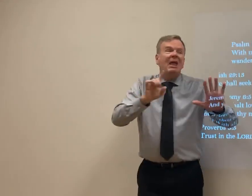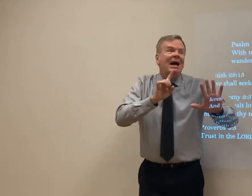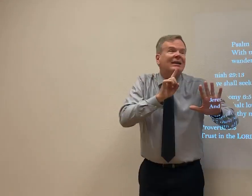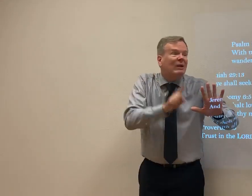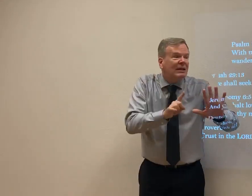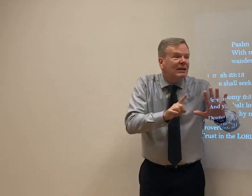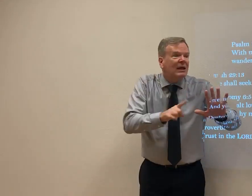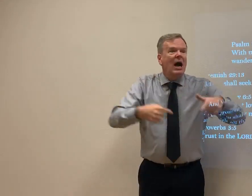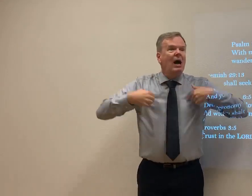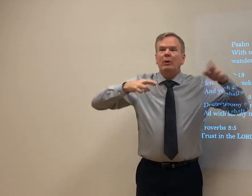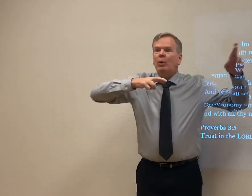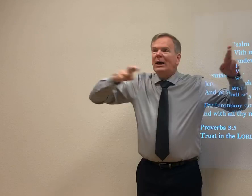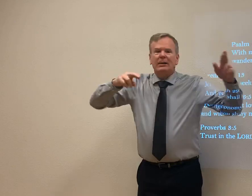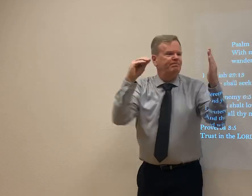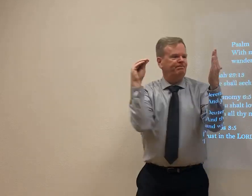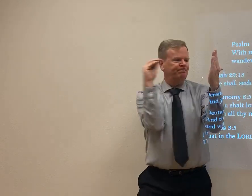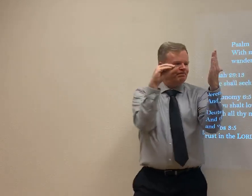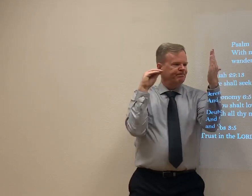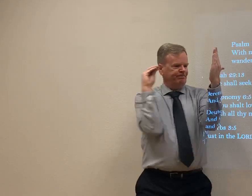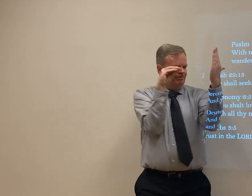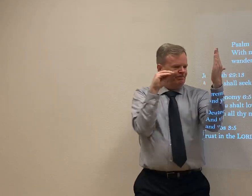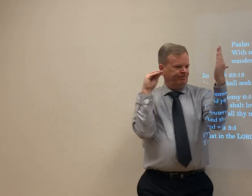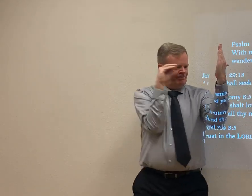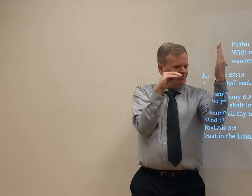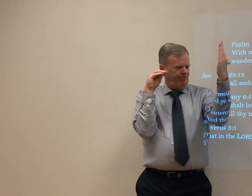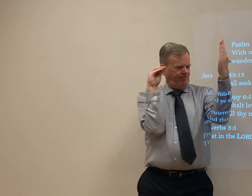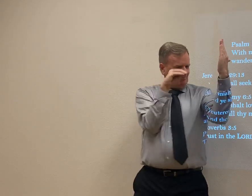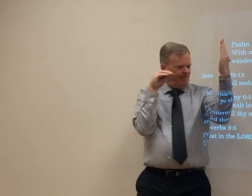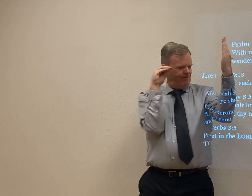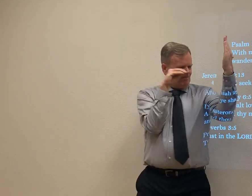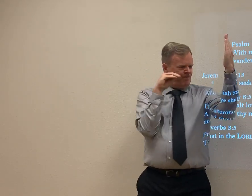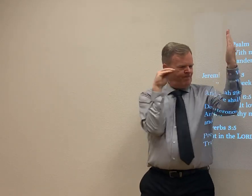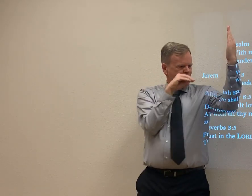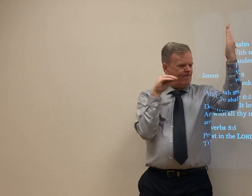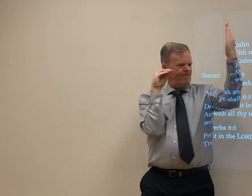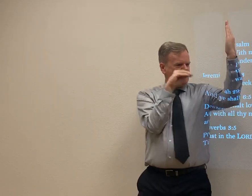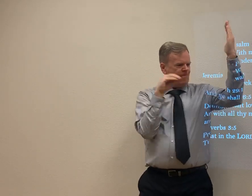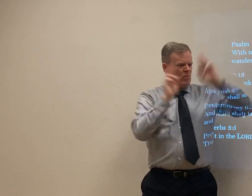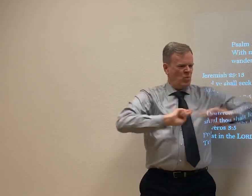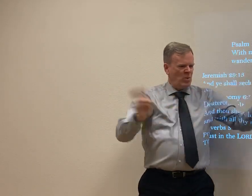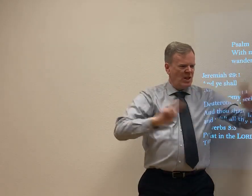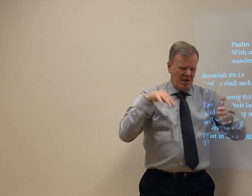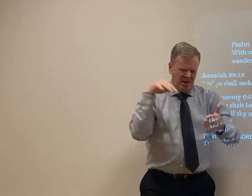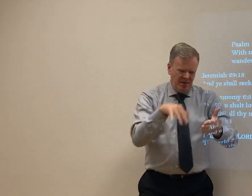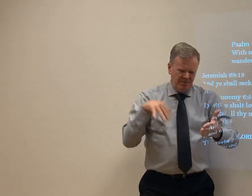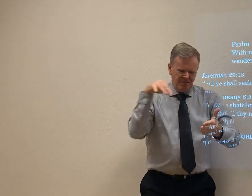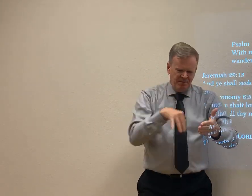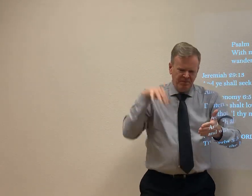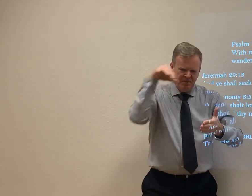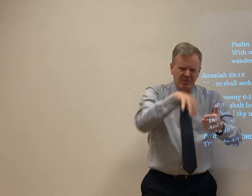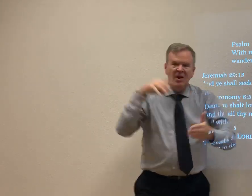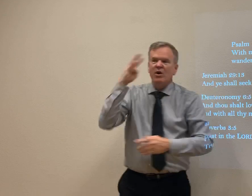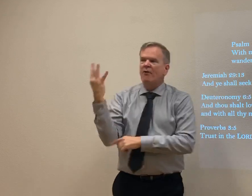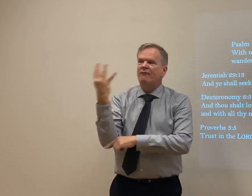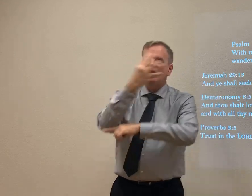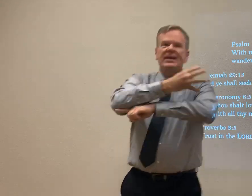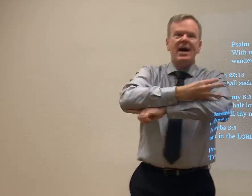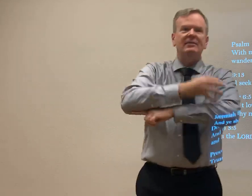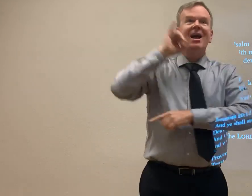And this is, I was ready, I was putting things together, I was making a lesson, I was building it. I said, hey, you know what? And I did it